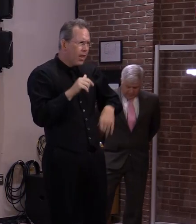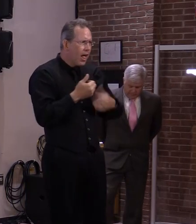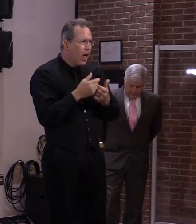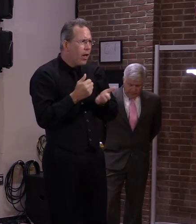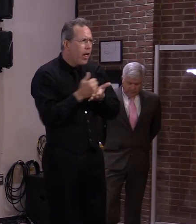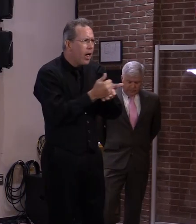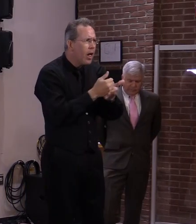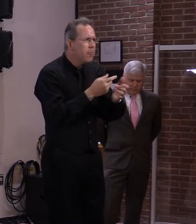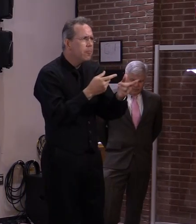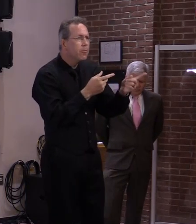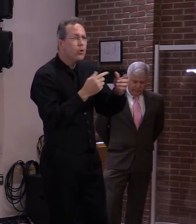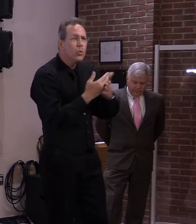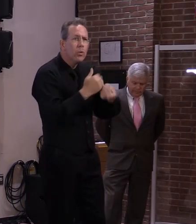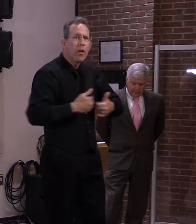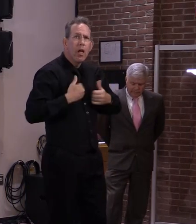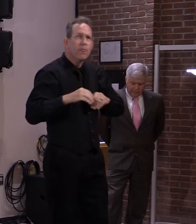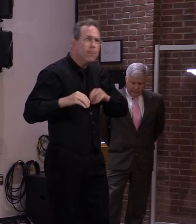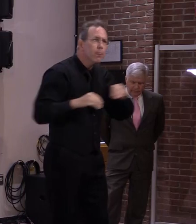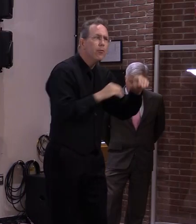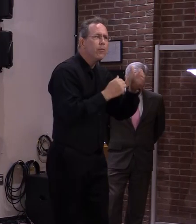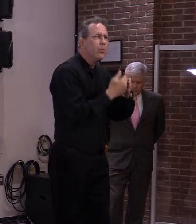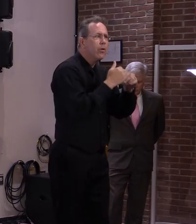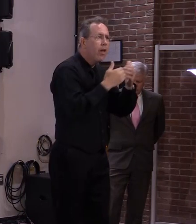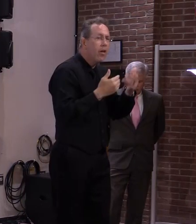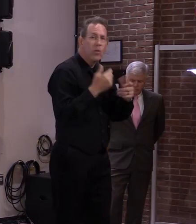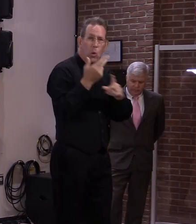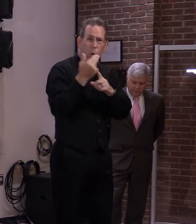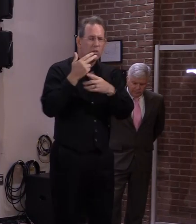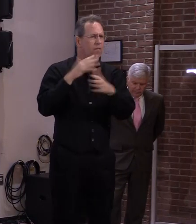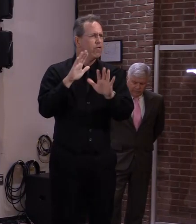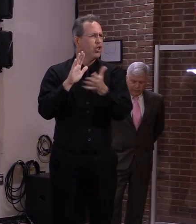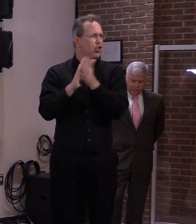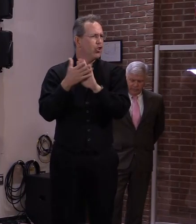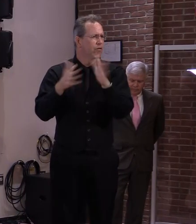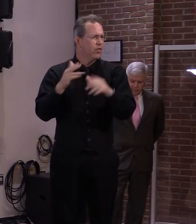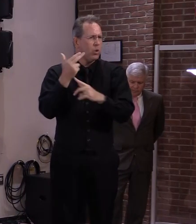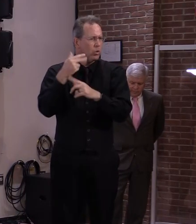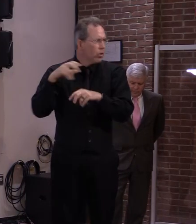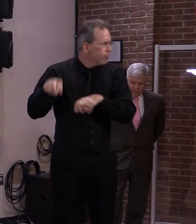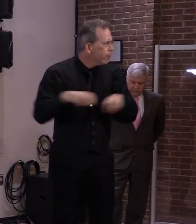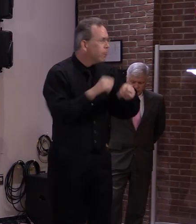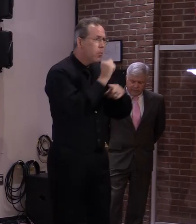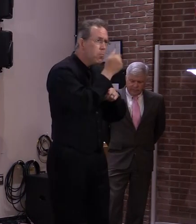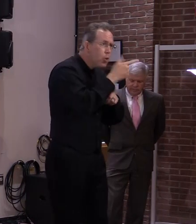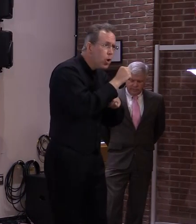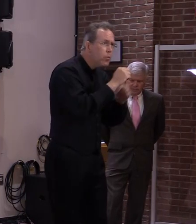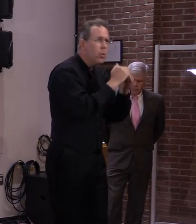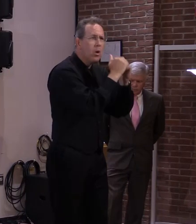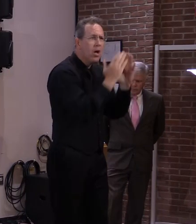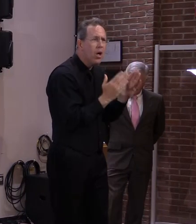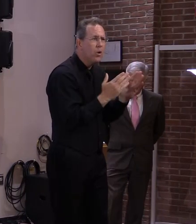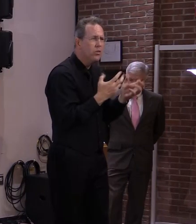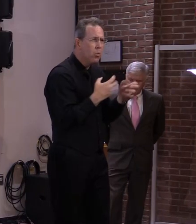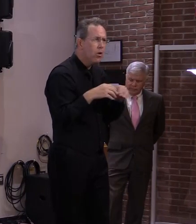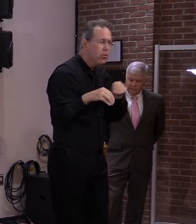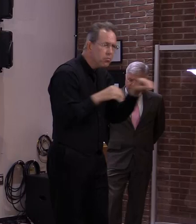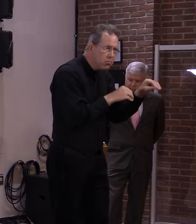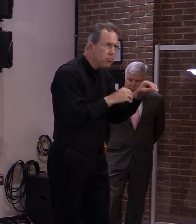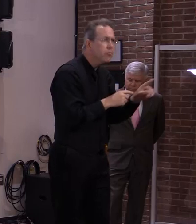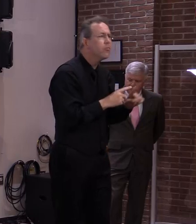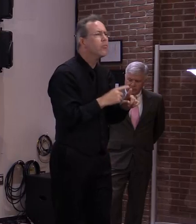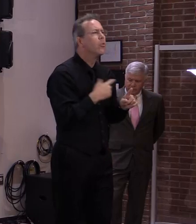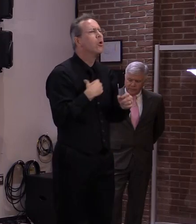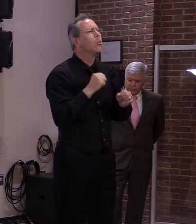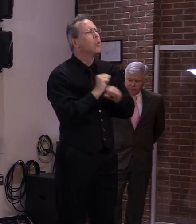So it could meet a variety of needs. And so we're working with our community partners across the state to make sure that all of the households that are